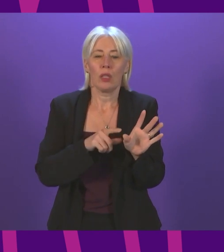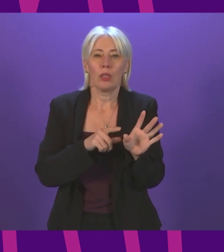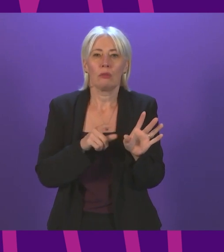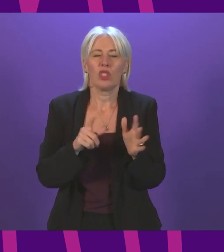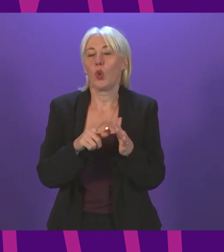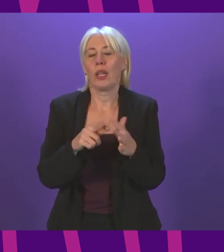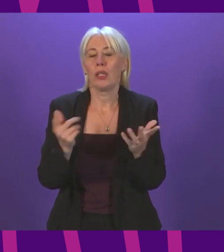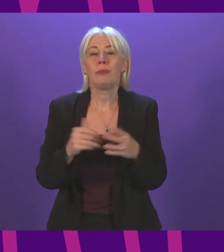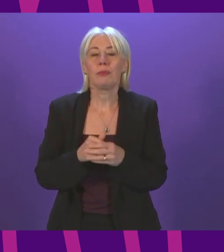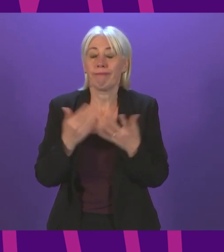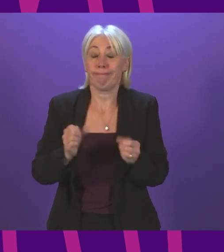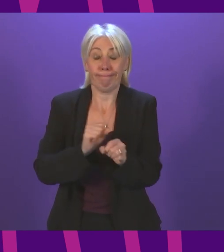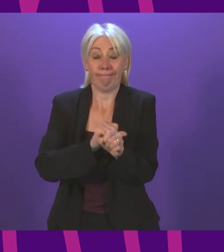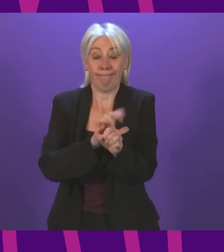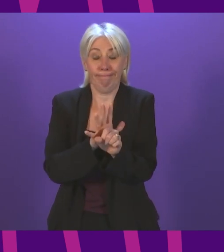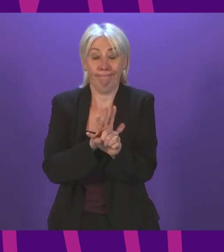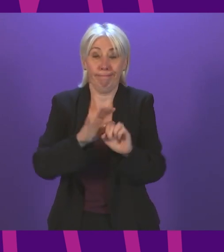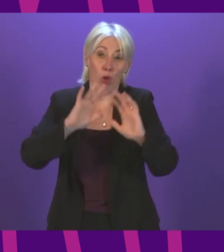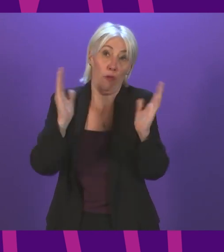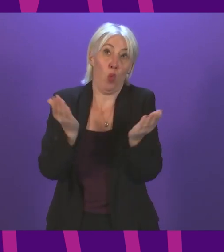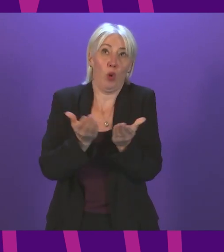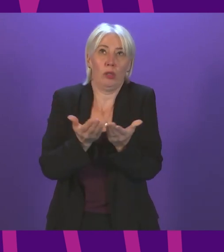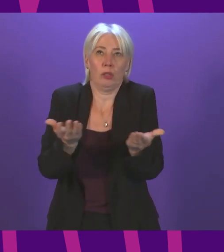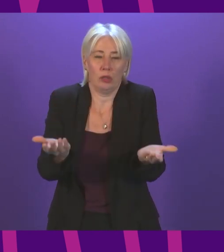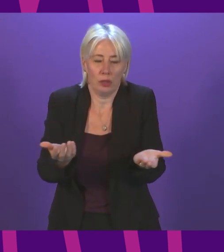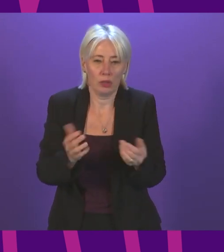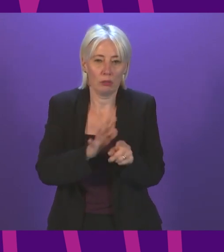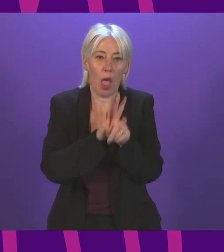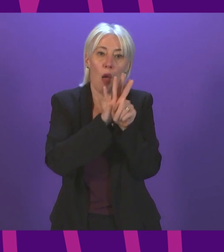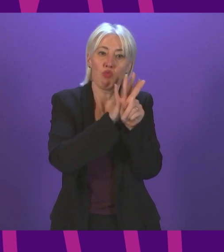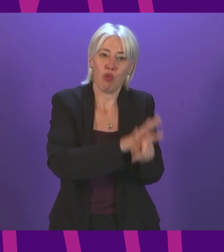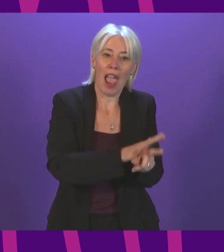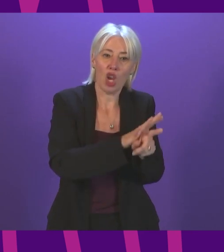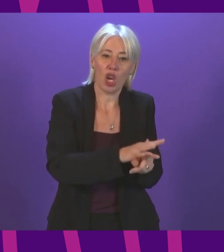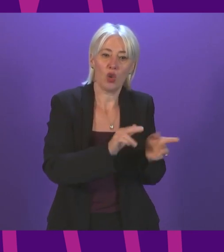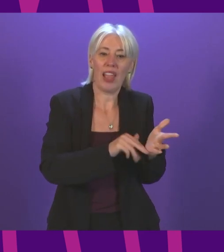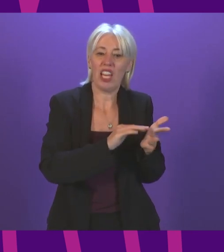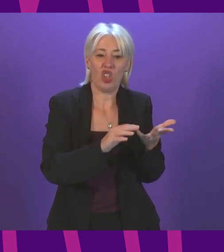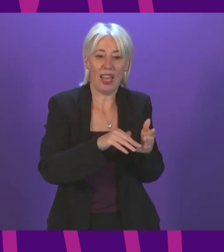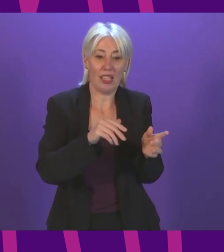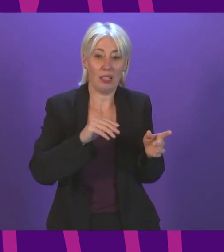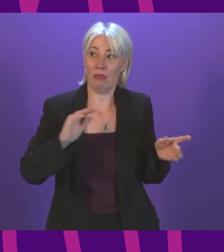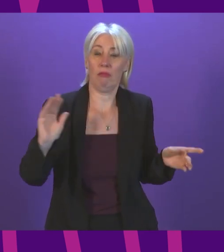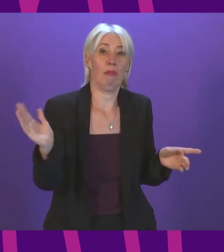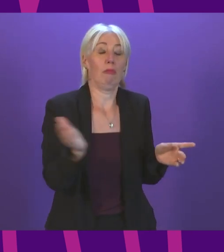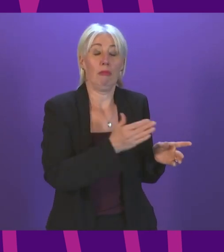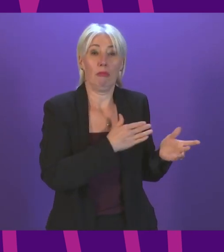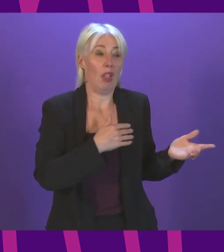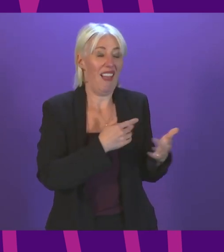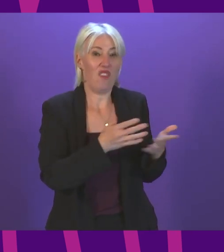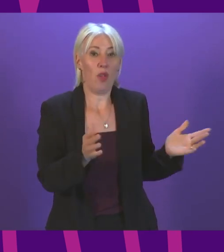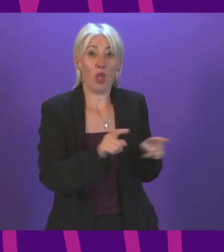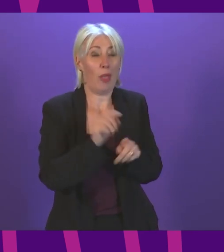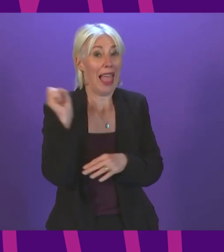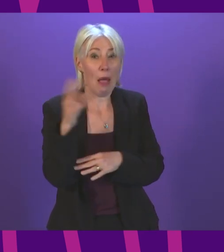indeed in the midst of a global pandemic with unprecedented pressures right across the health service, including resultant pressures on